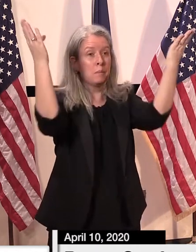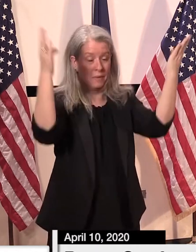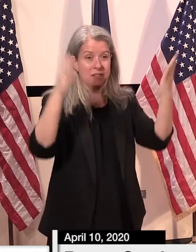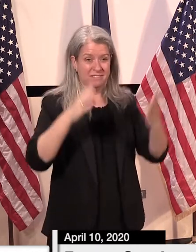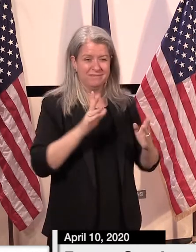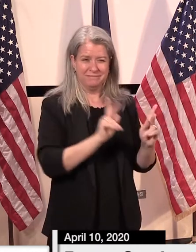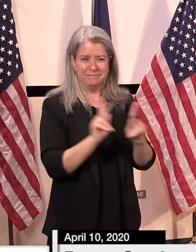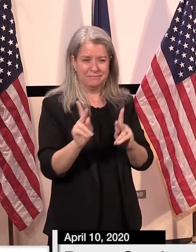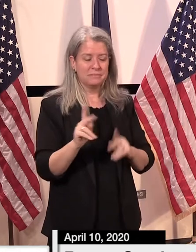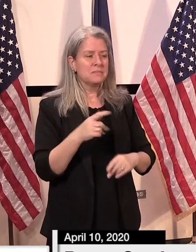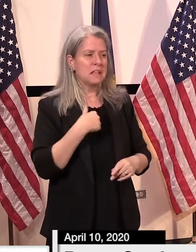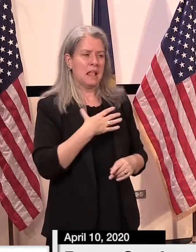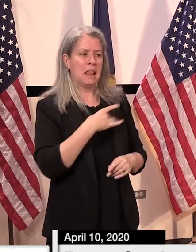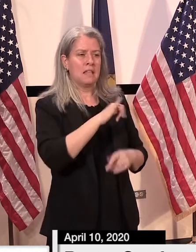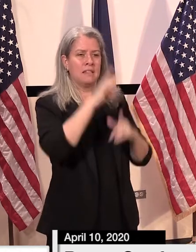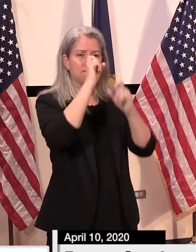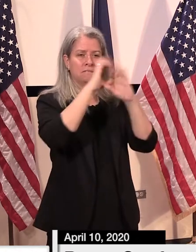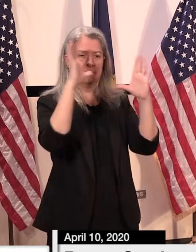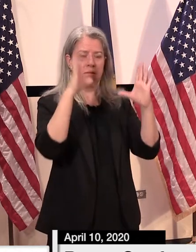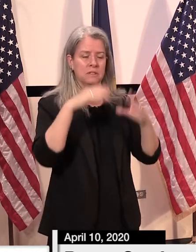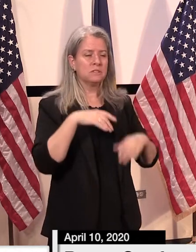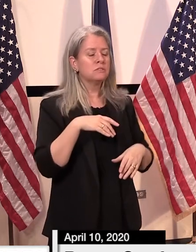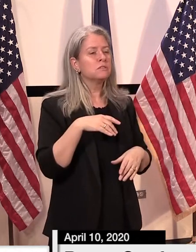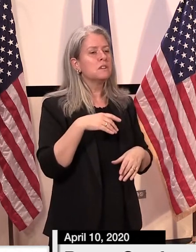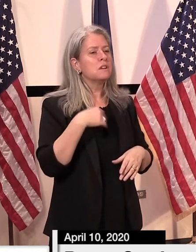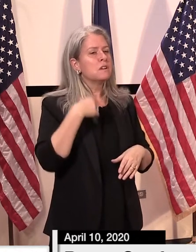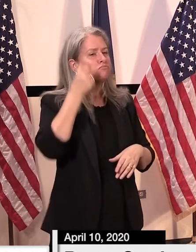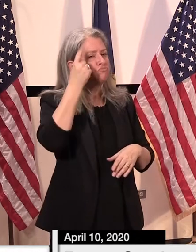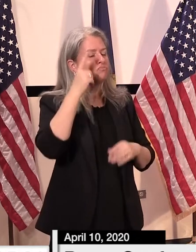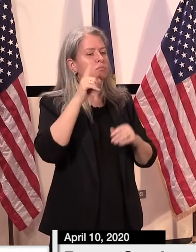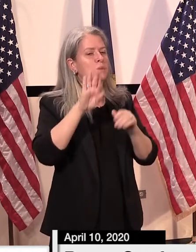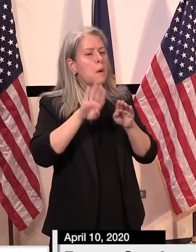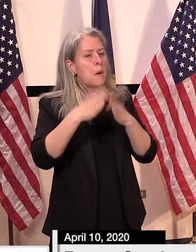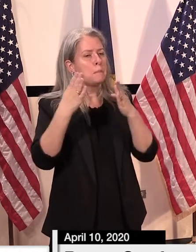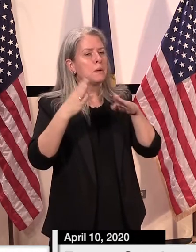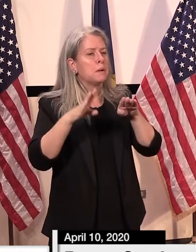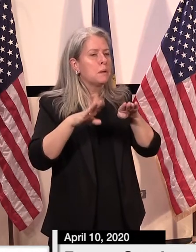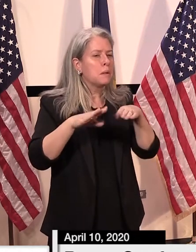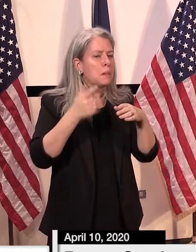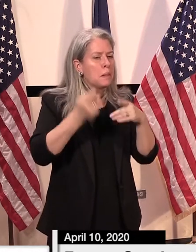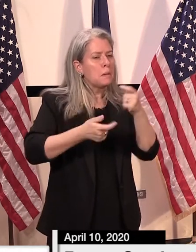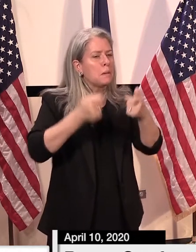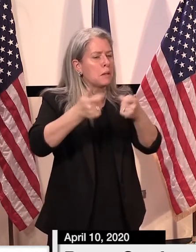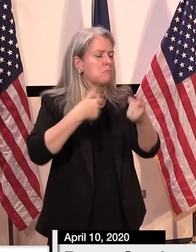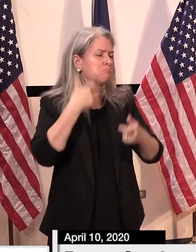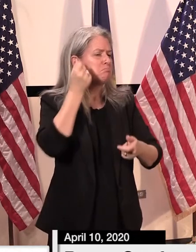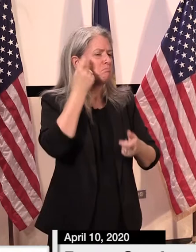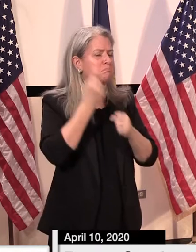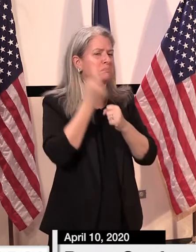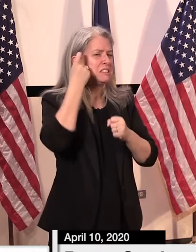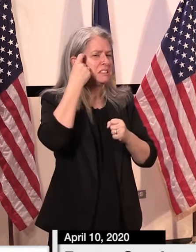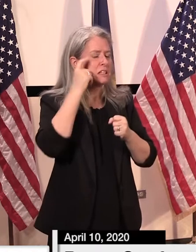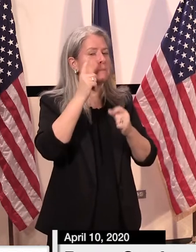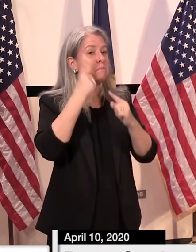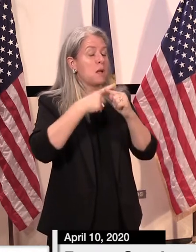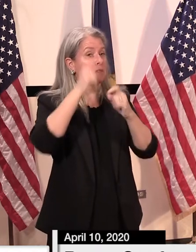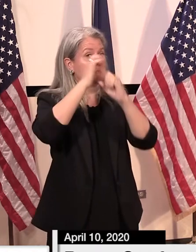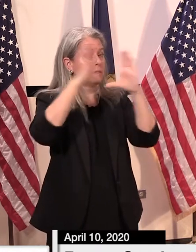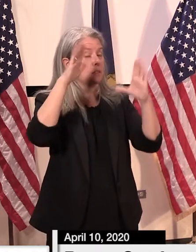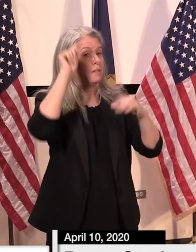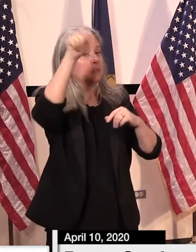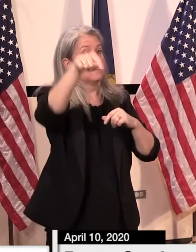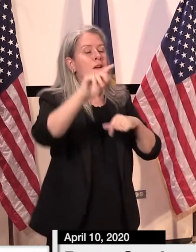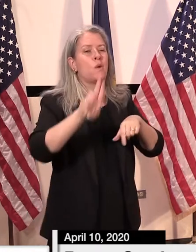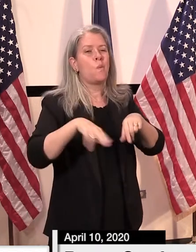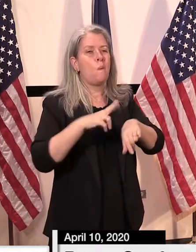that, in that direction of normalcy. Um, I was wondering if, and, and when you all